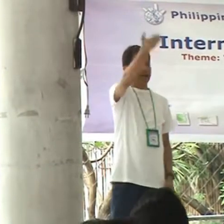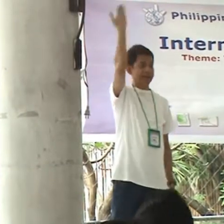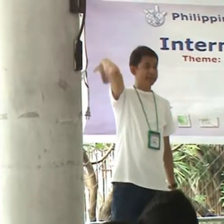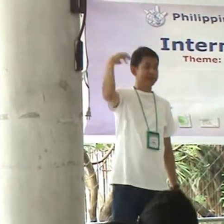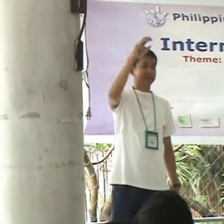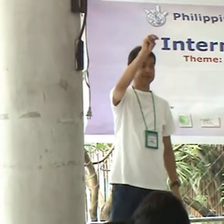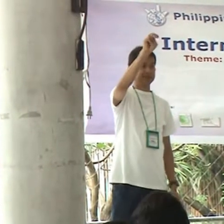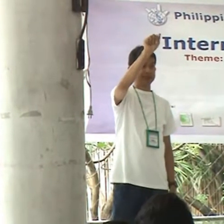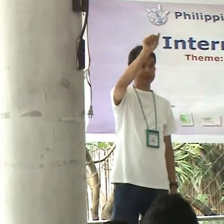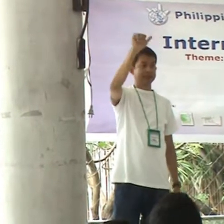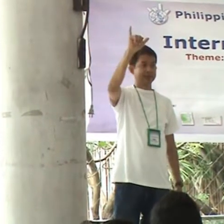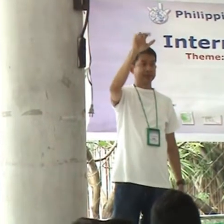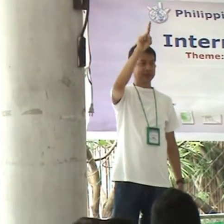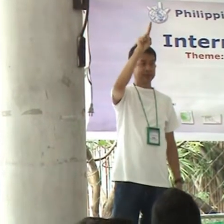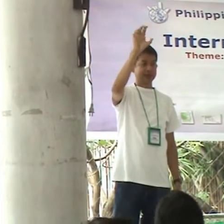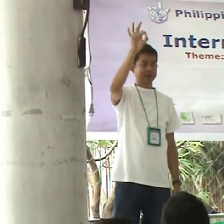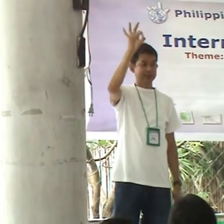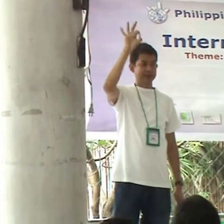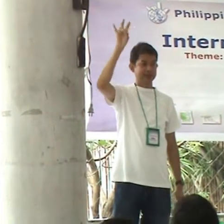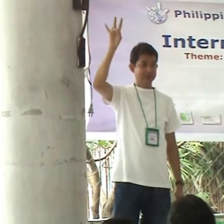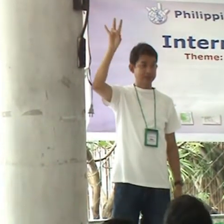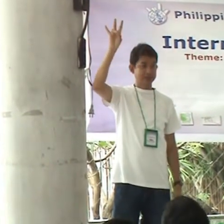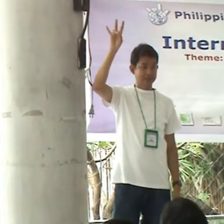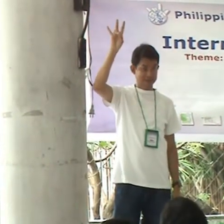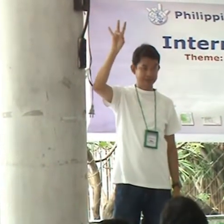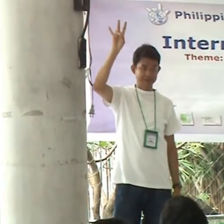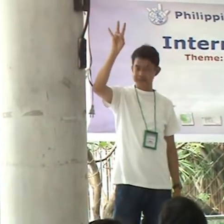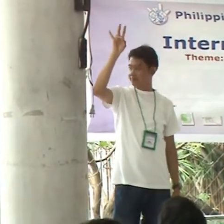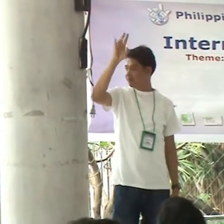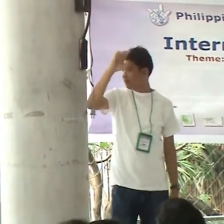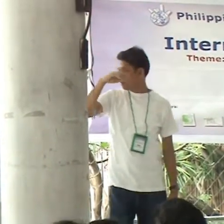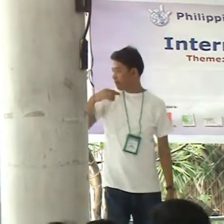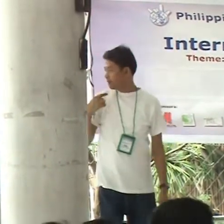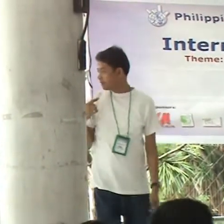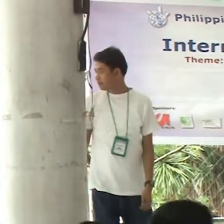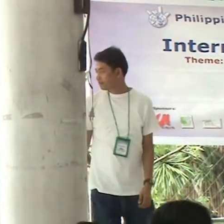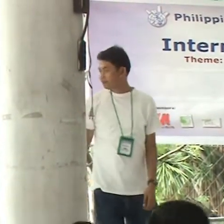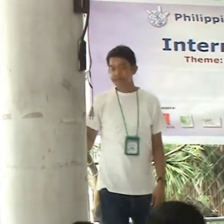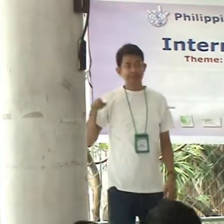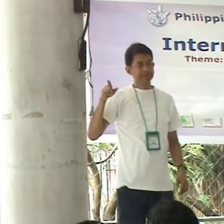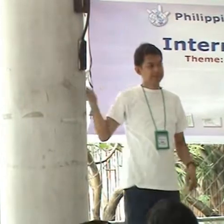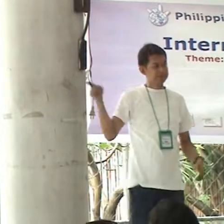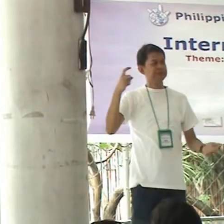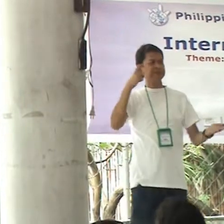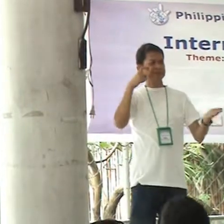When was established, kailan siya nagsimula? It was May... May 1997.